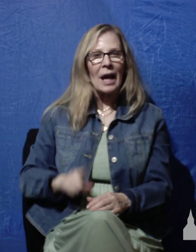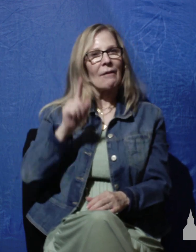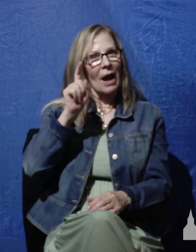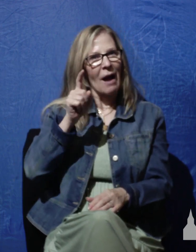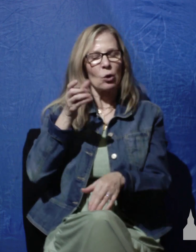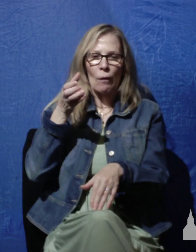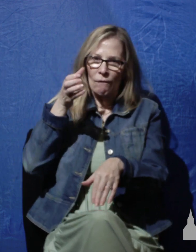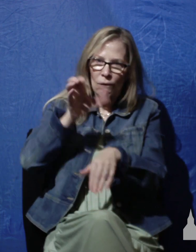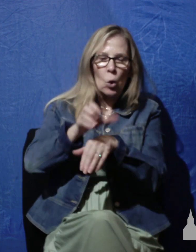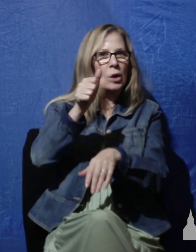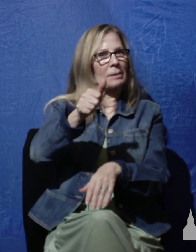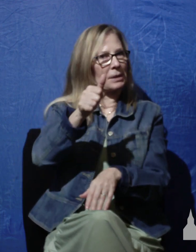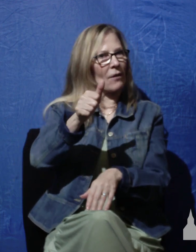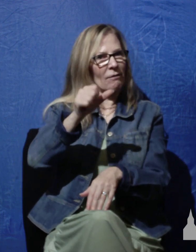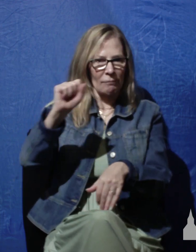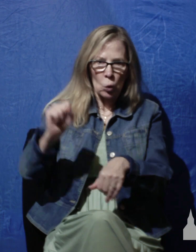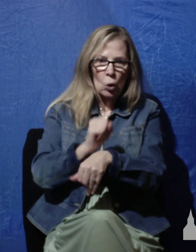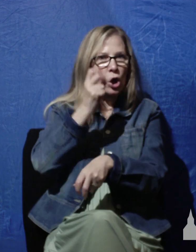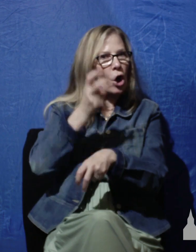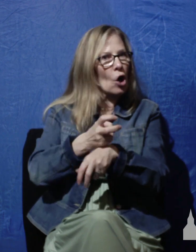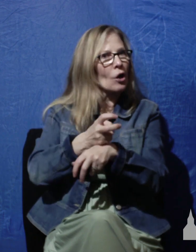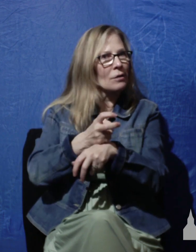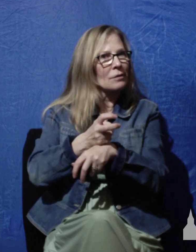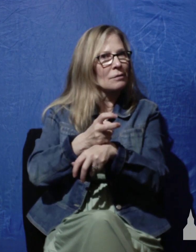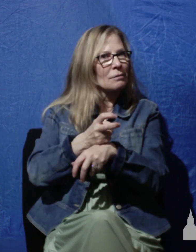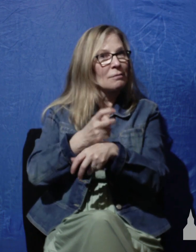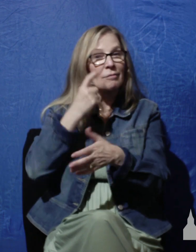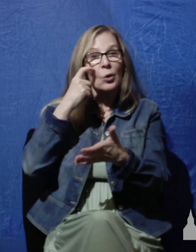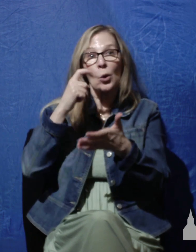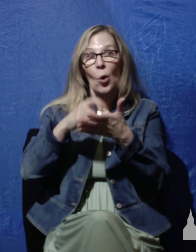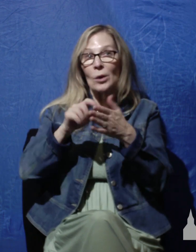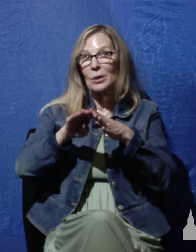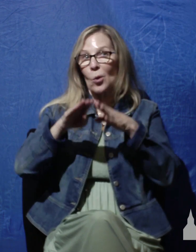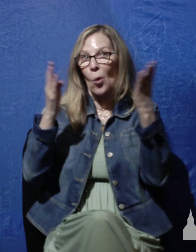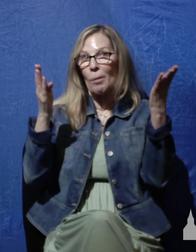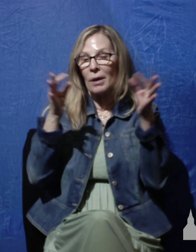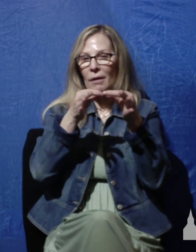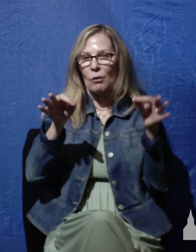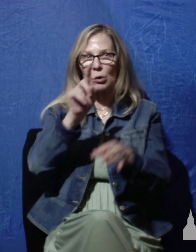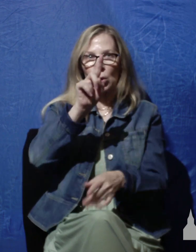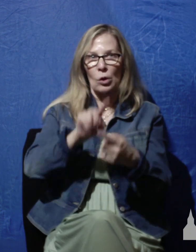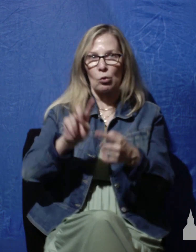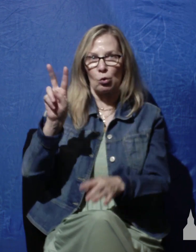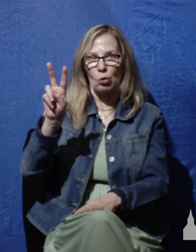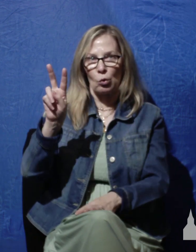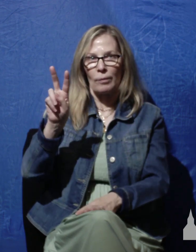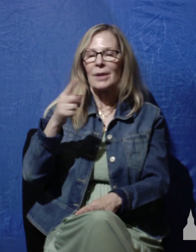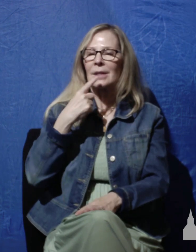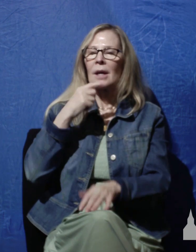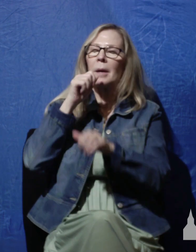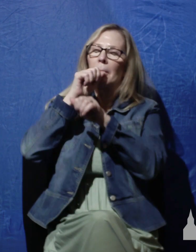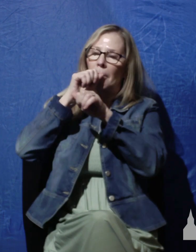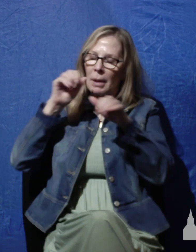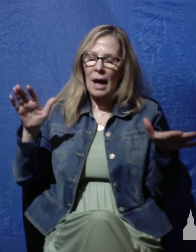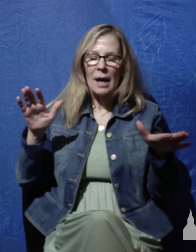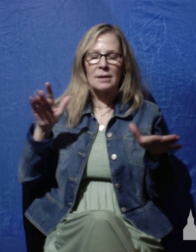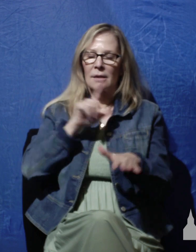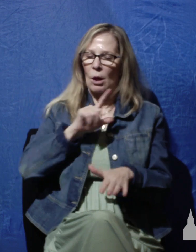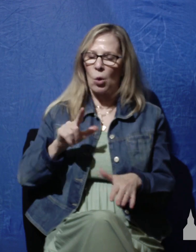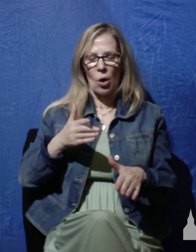had to work hard at it. Notice how he begins the psalm in verses 1 and 2. Bless the Lord, O my soul, and all that is